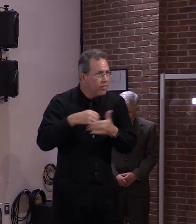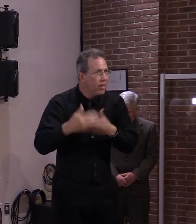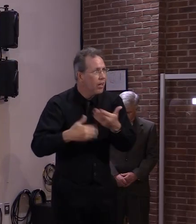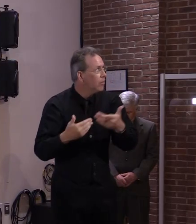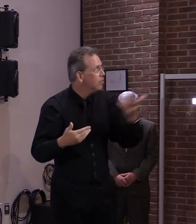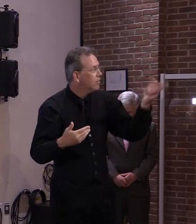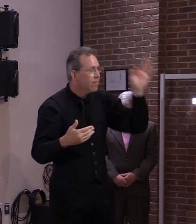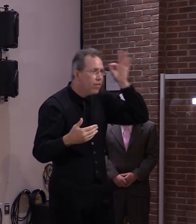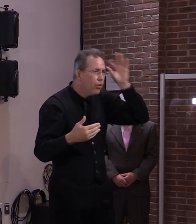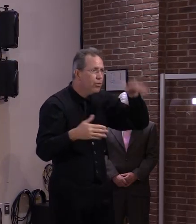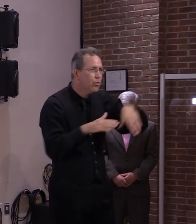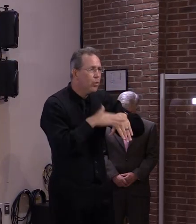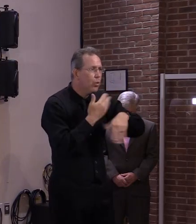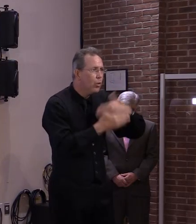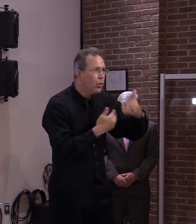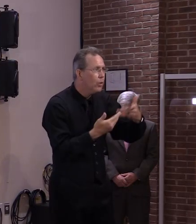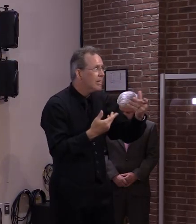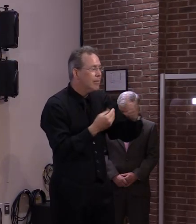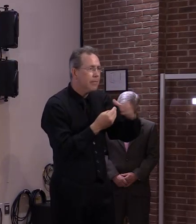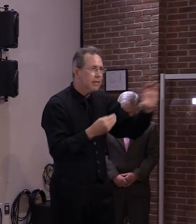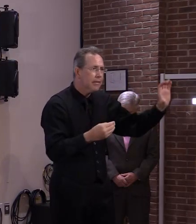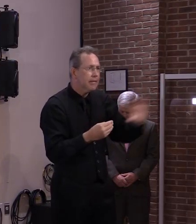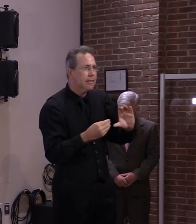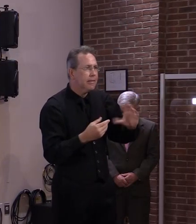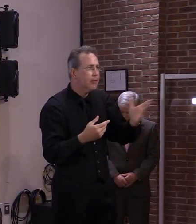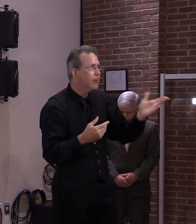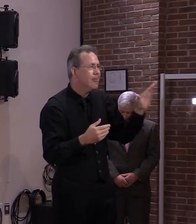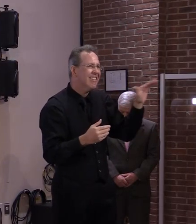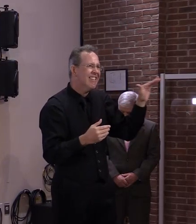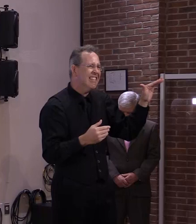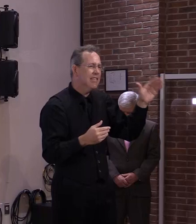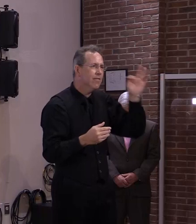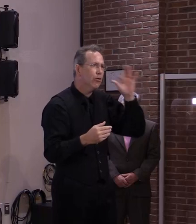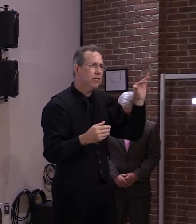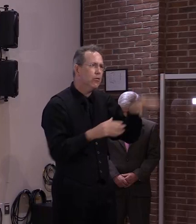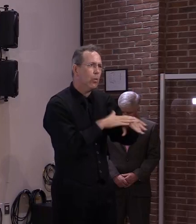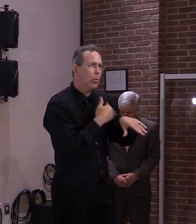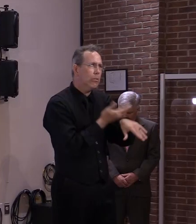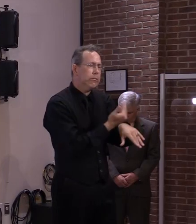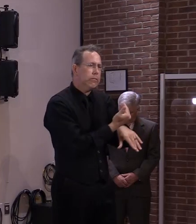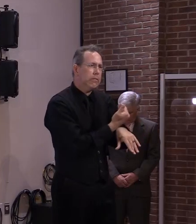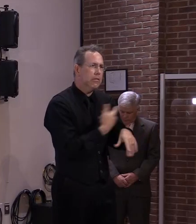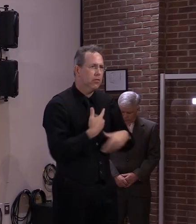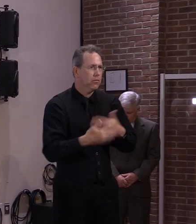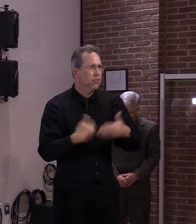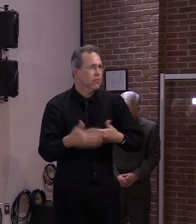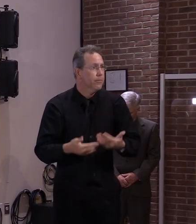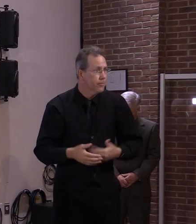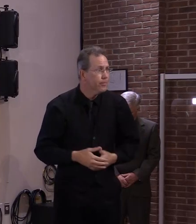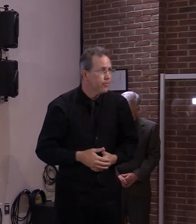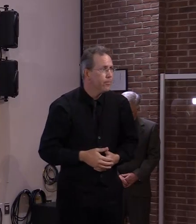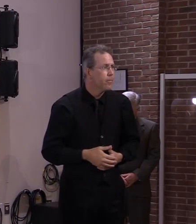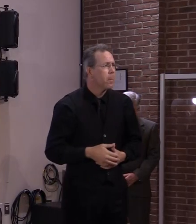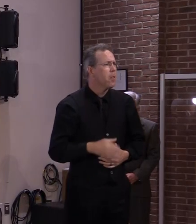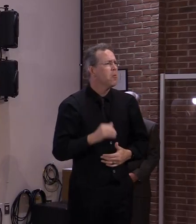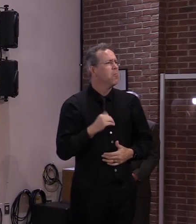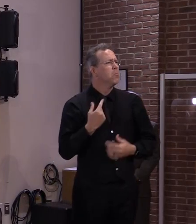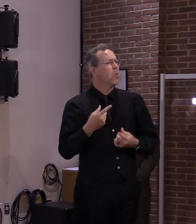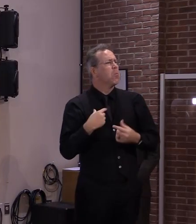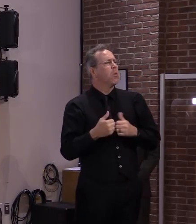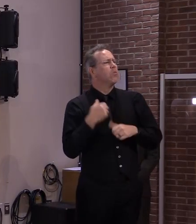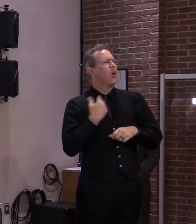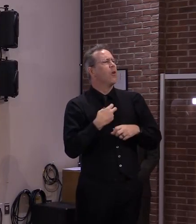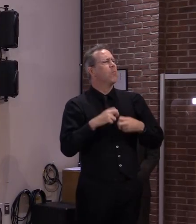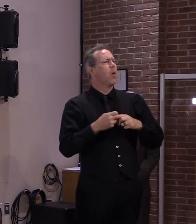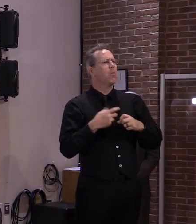You know, I think that we will have the time to solve most of these problems. And it's important to know that